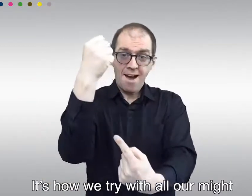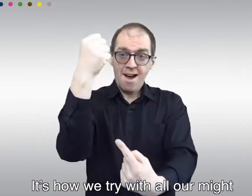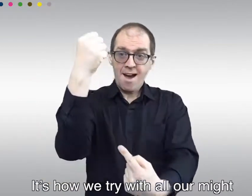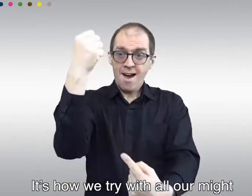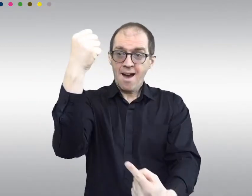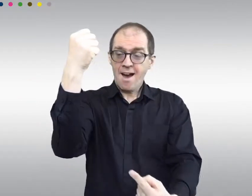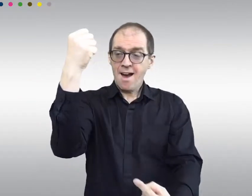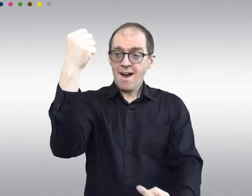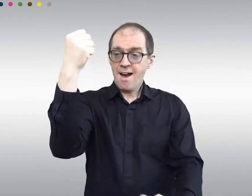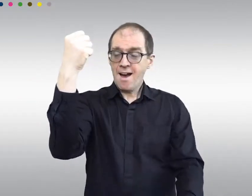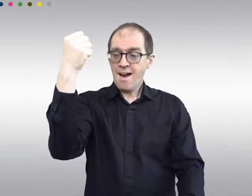It's and